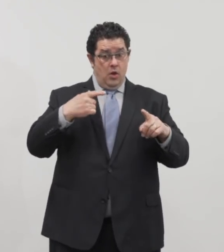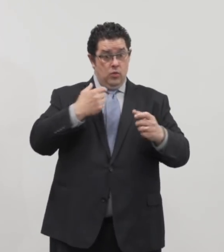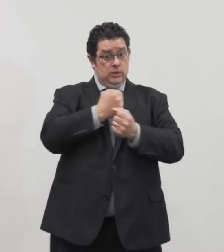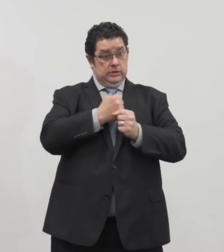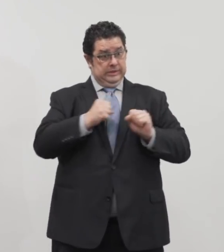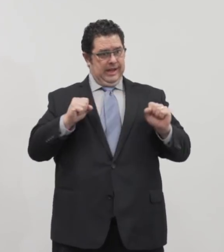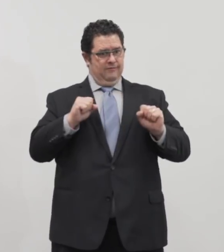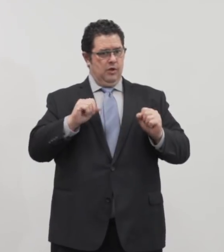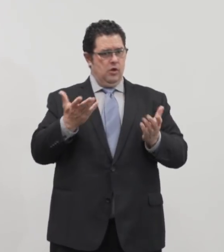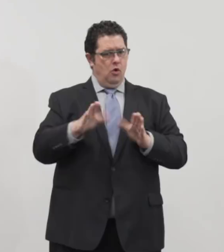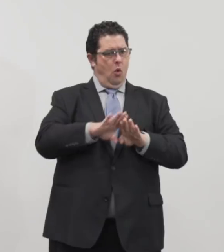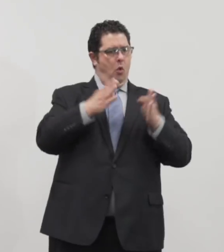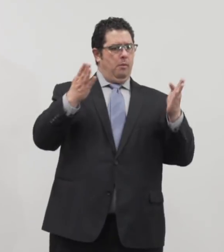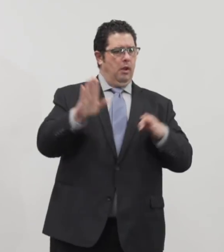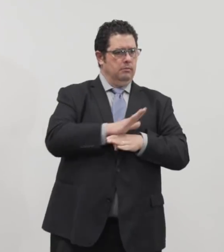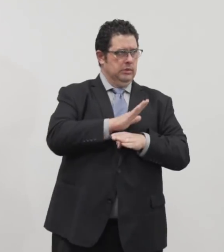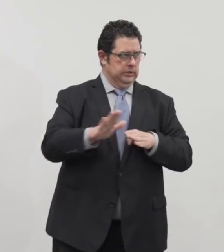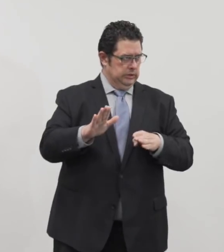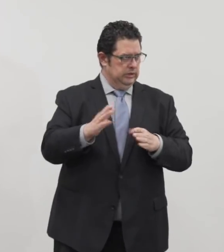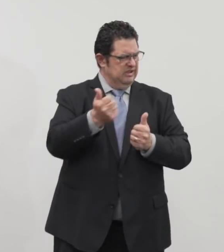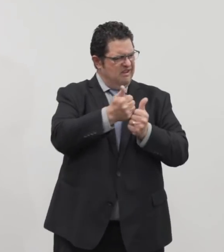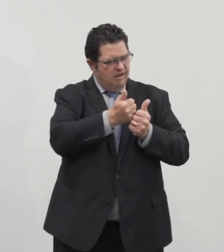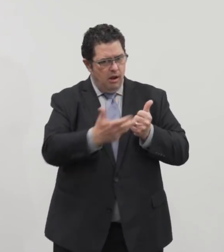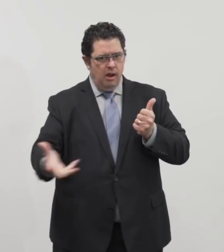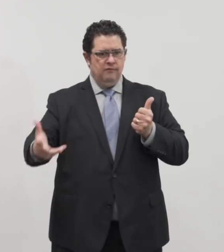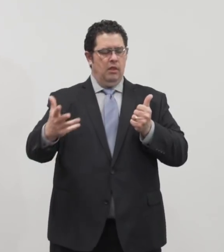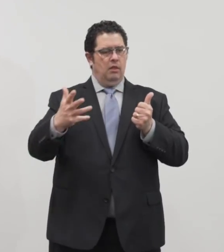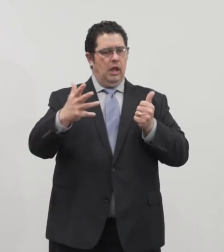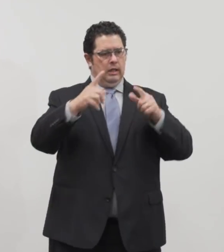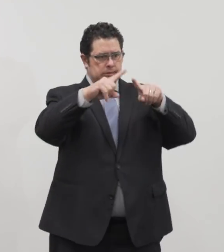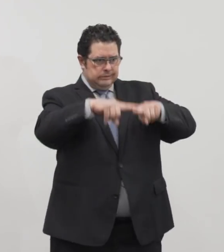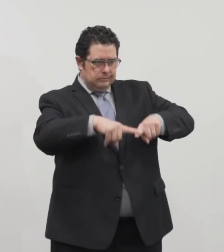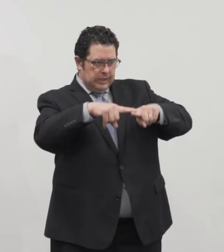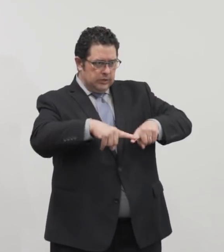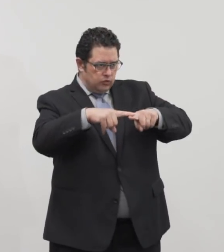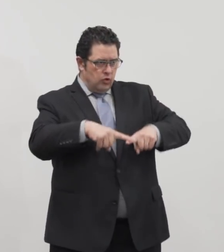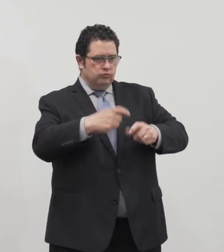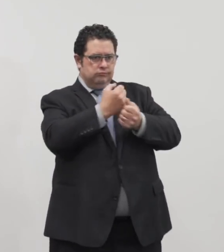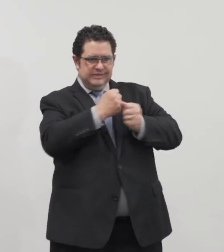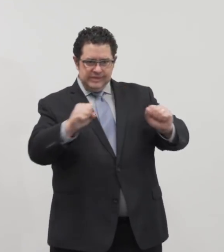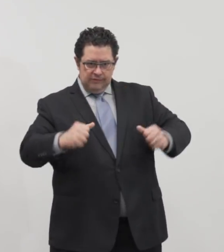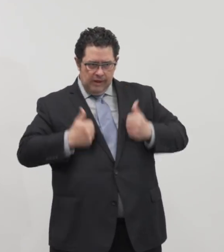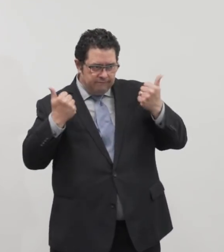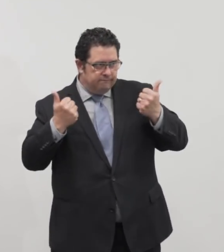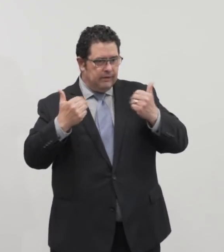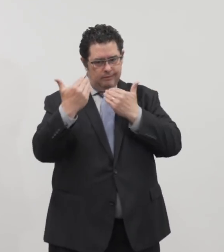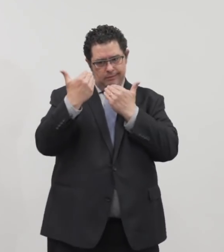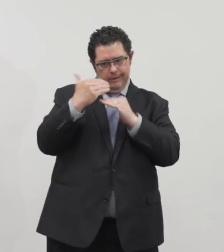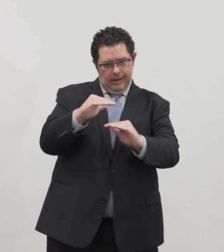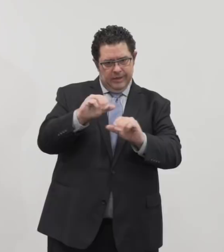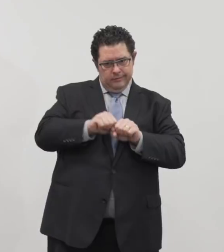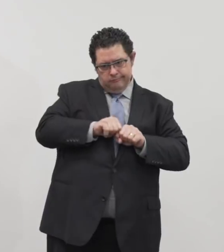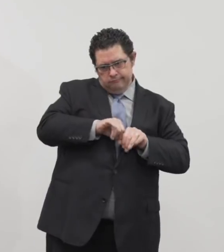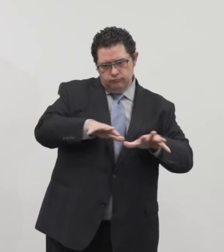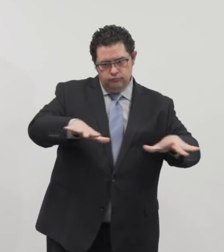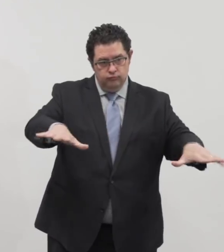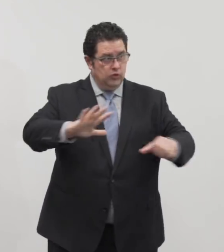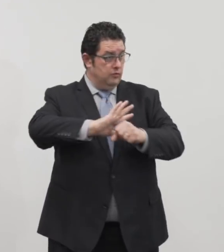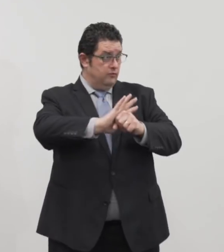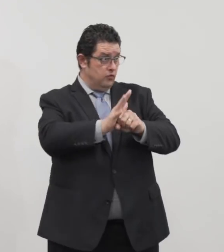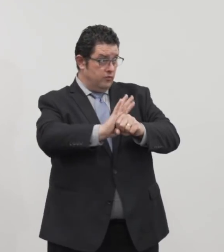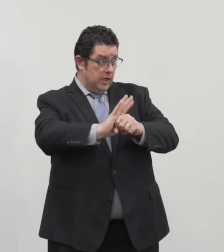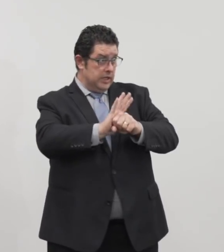to open up some of these measures? But everything is driven by the process of saving lives, limiting the transmission of COVID-19